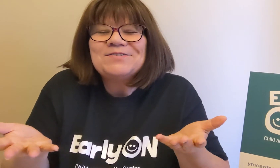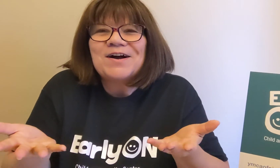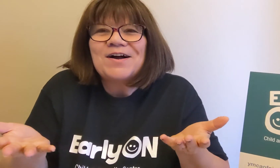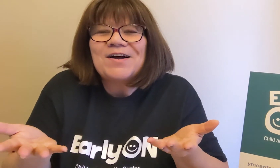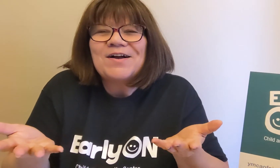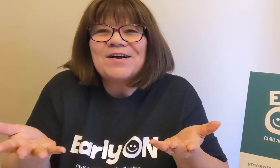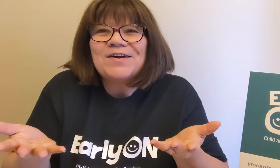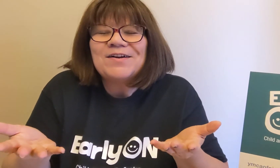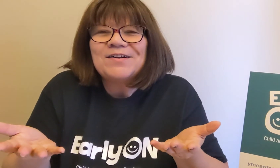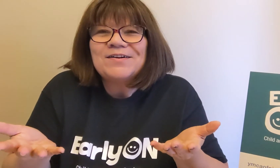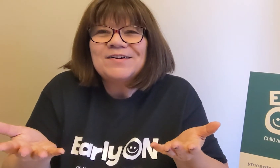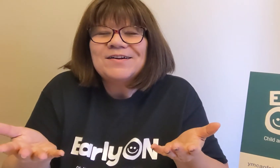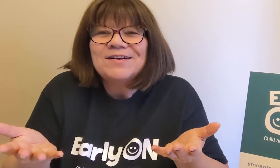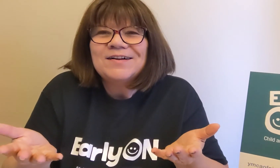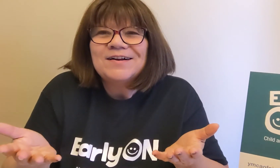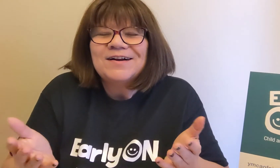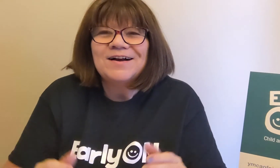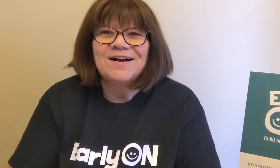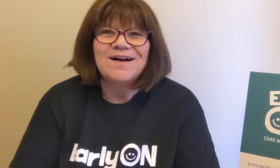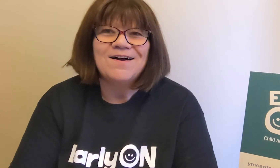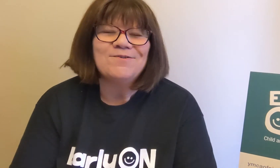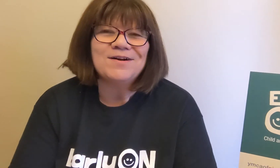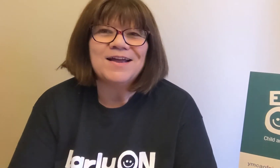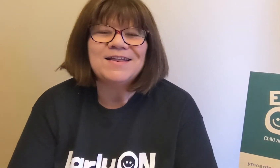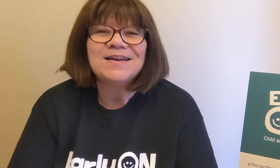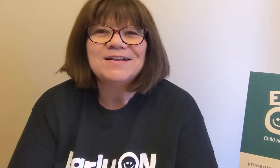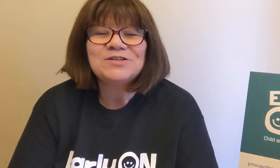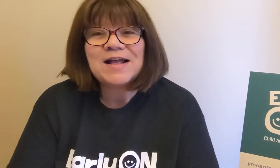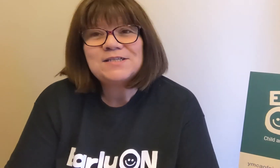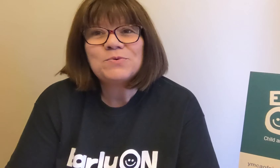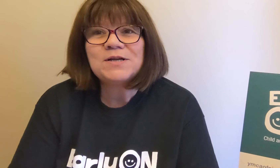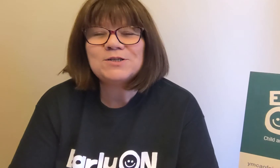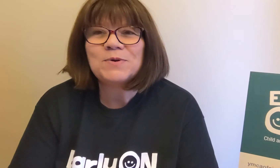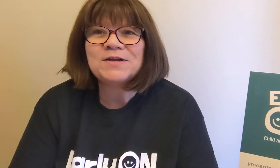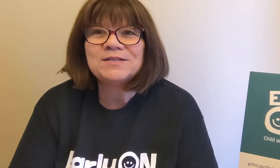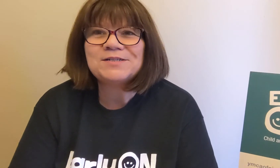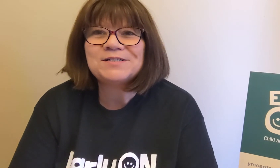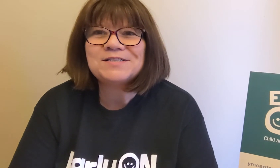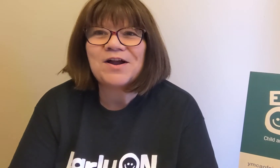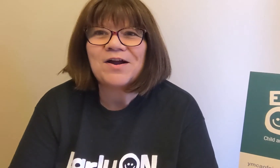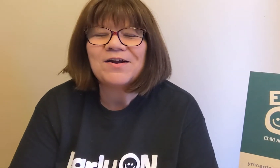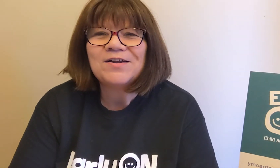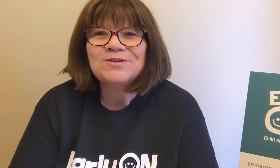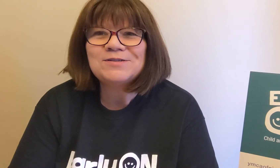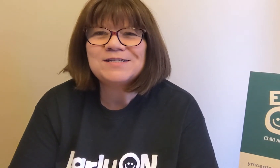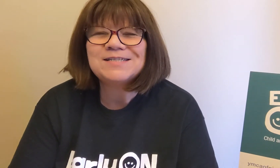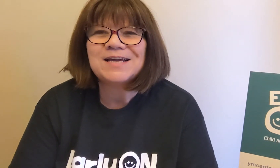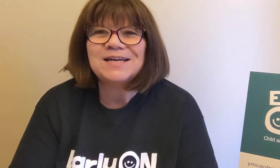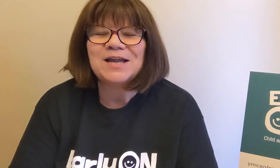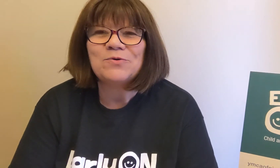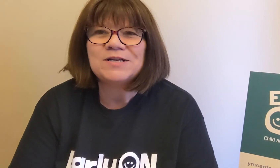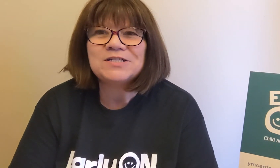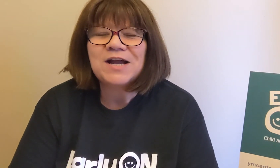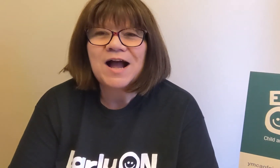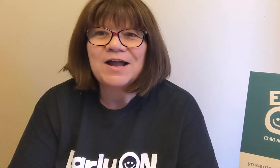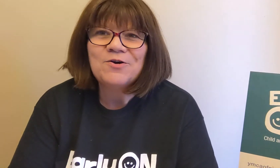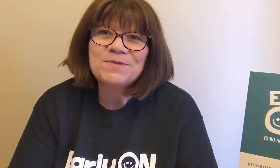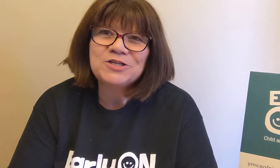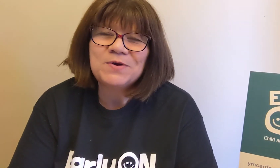are. All right so that's twinkle twinkle little star using sign language. I hope that you